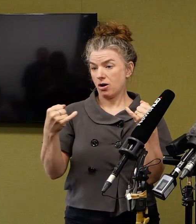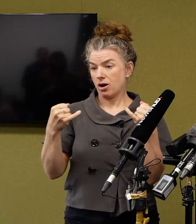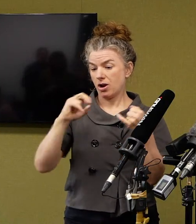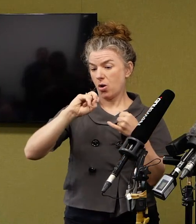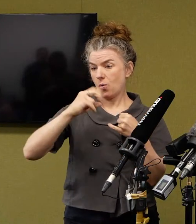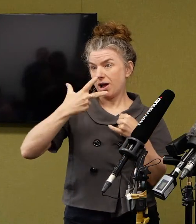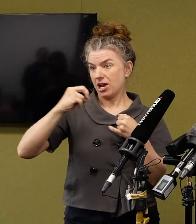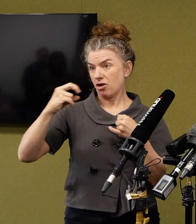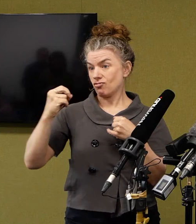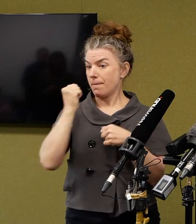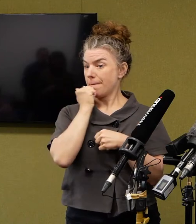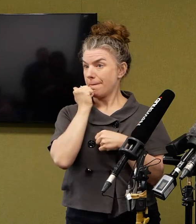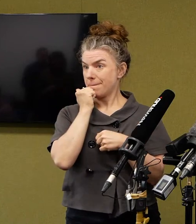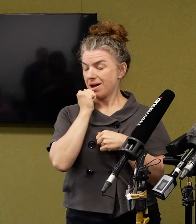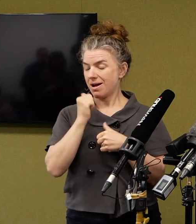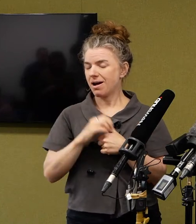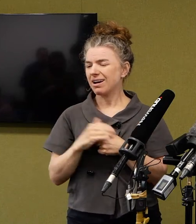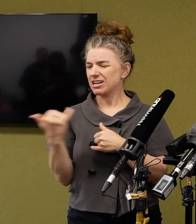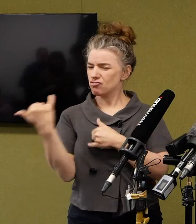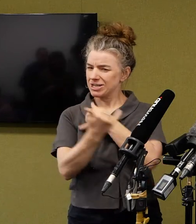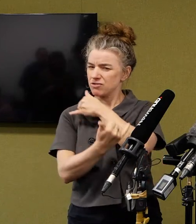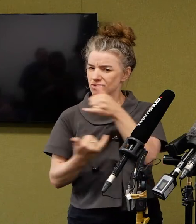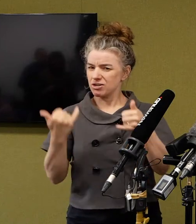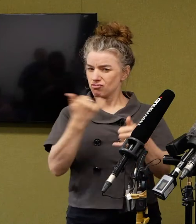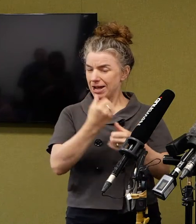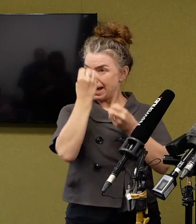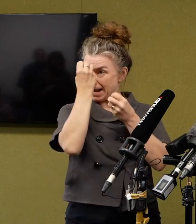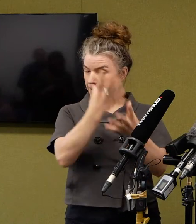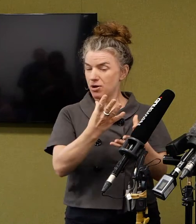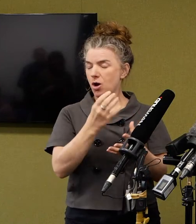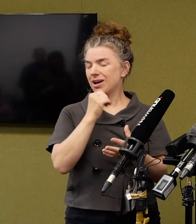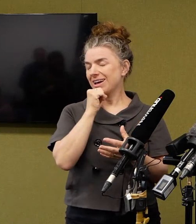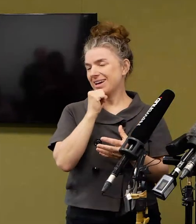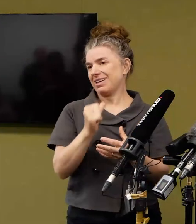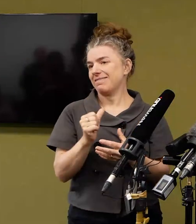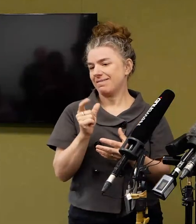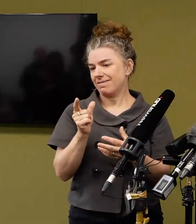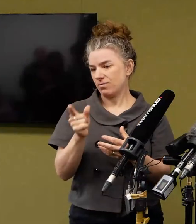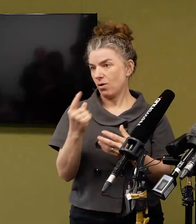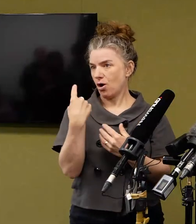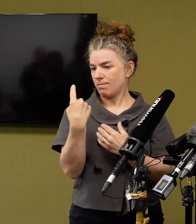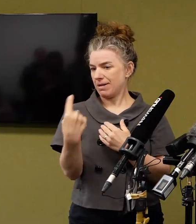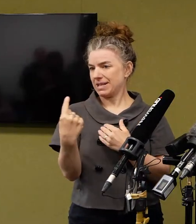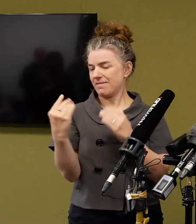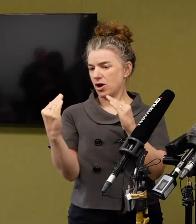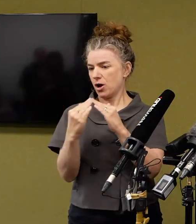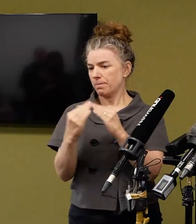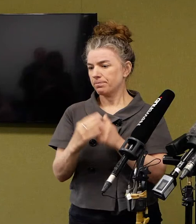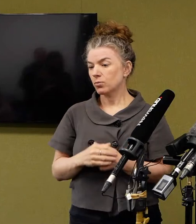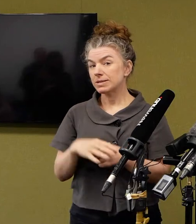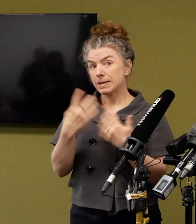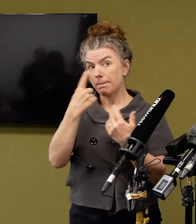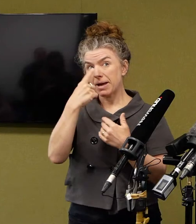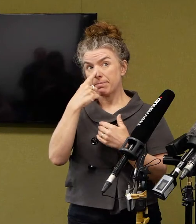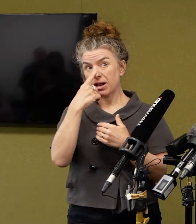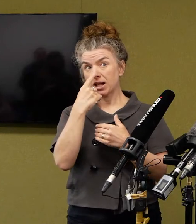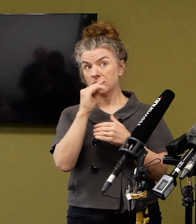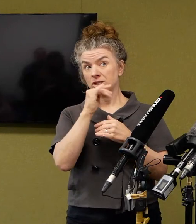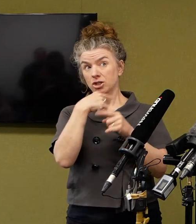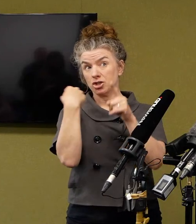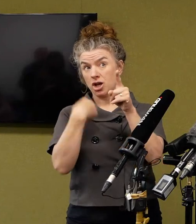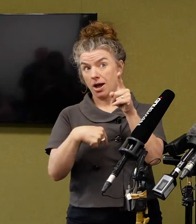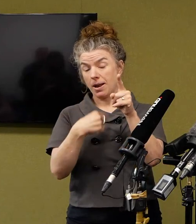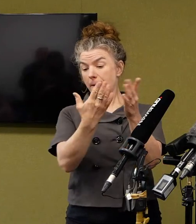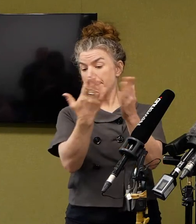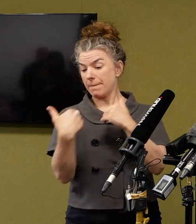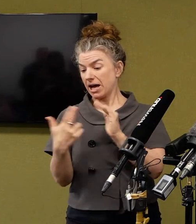working to get the contact details for people who have travelled back from China, who may not yet have registered, and Healthline